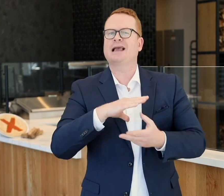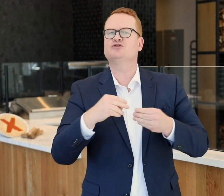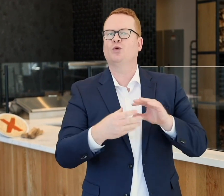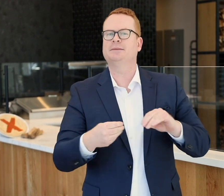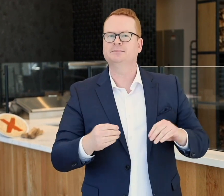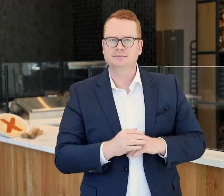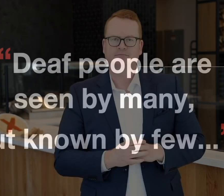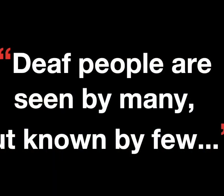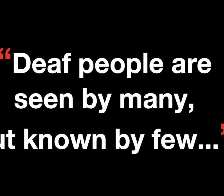is my story.